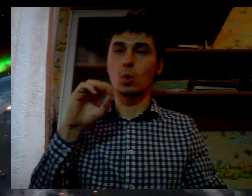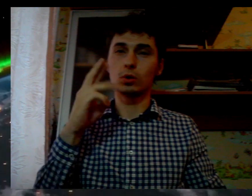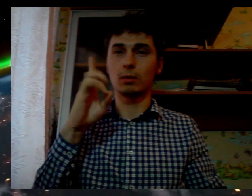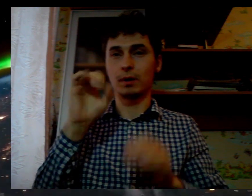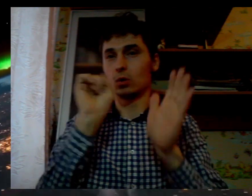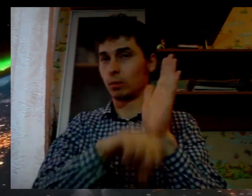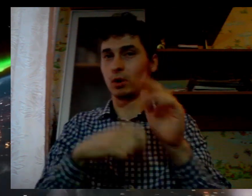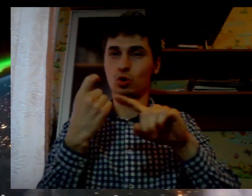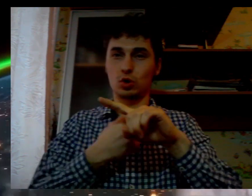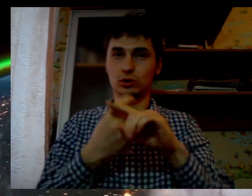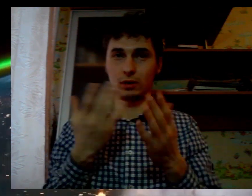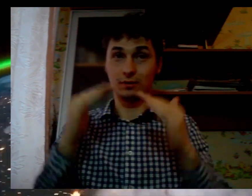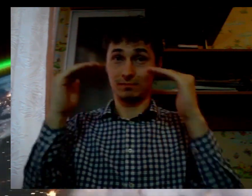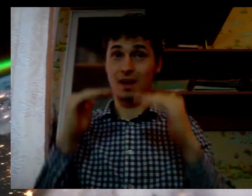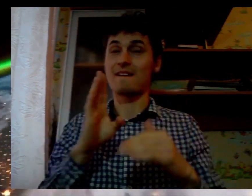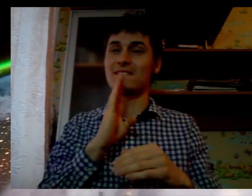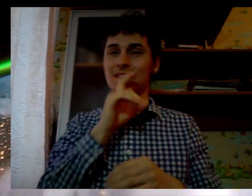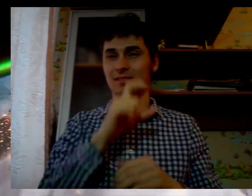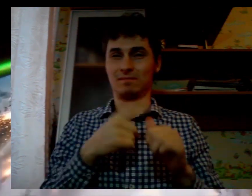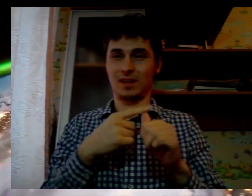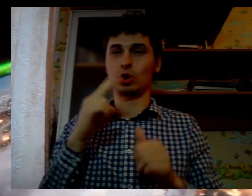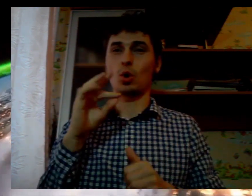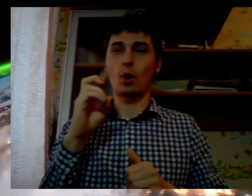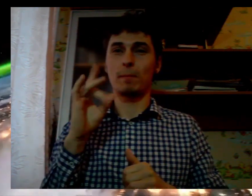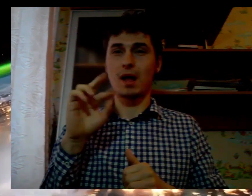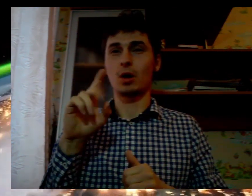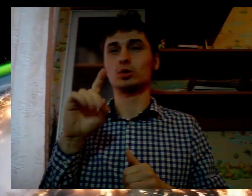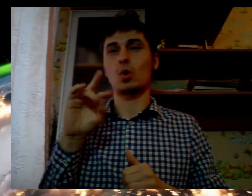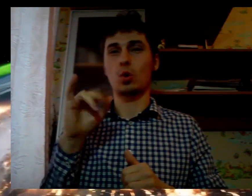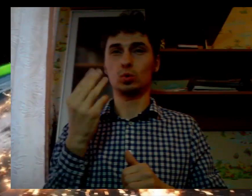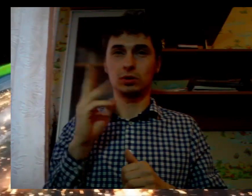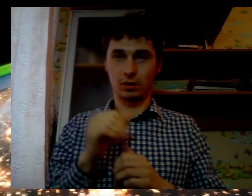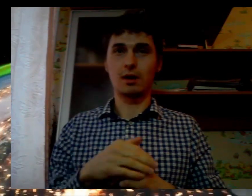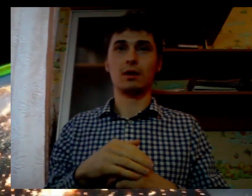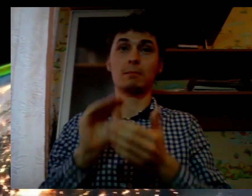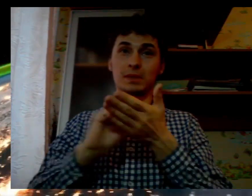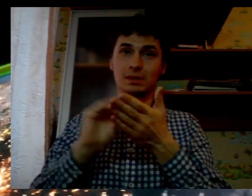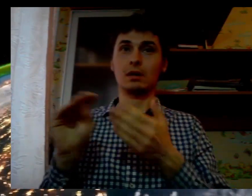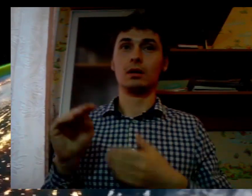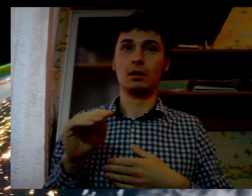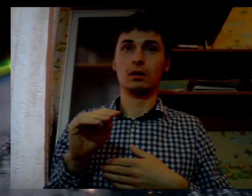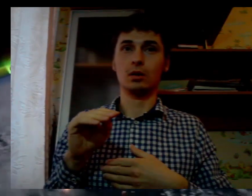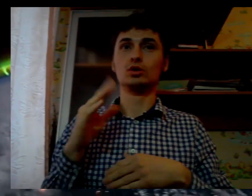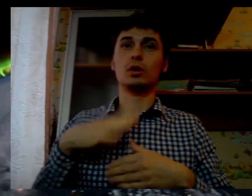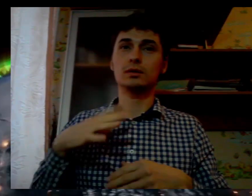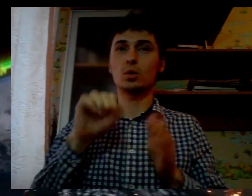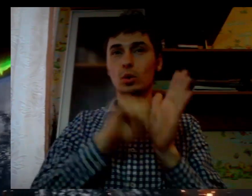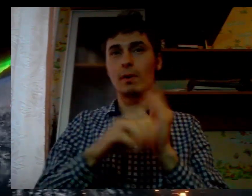Realizing this goal will require an intrepidorial spirit A new generation of scientists